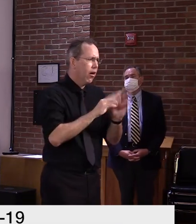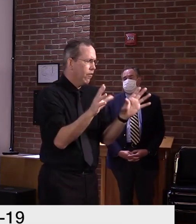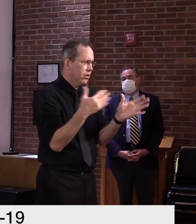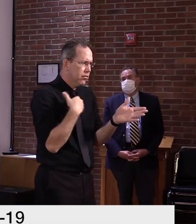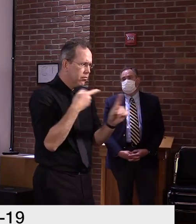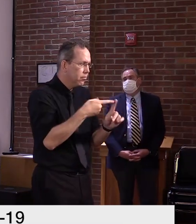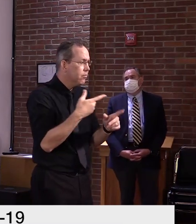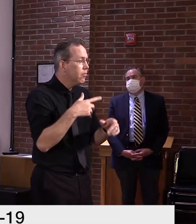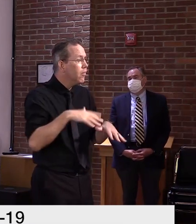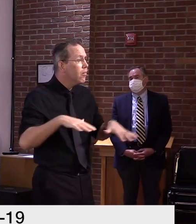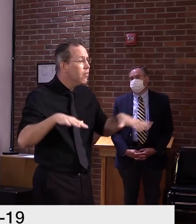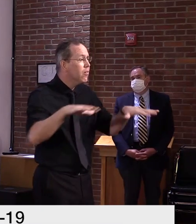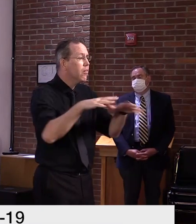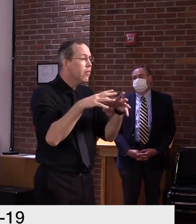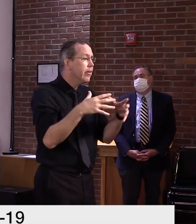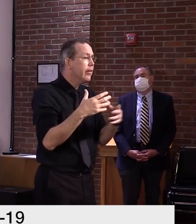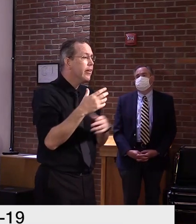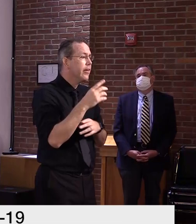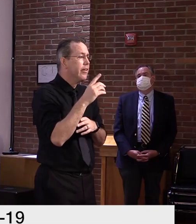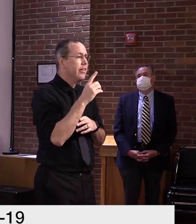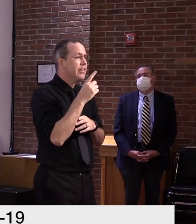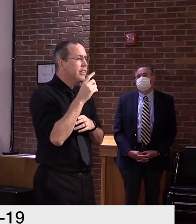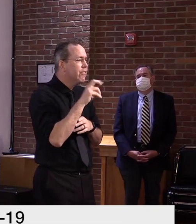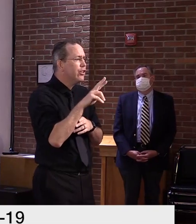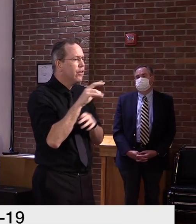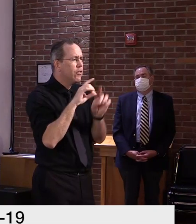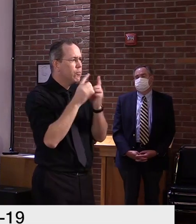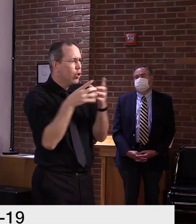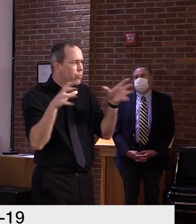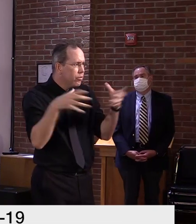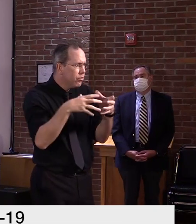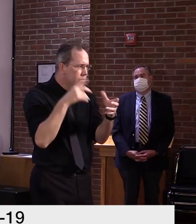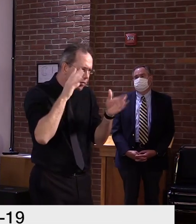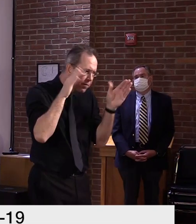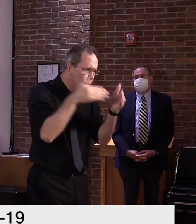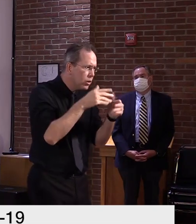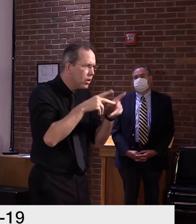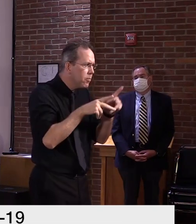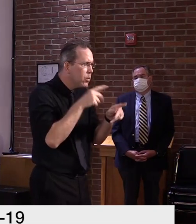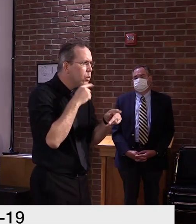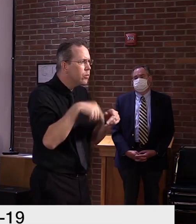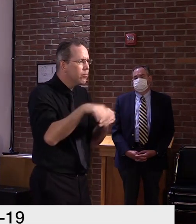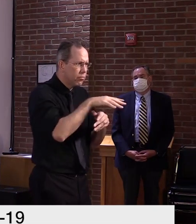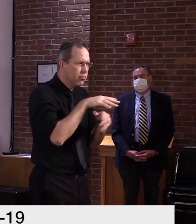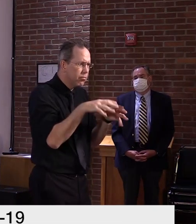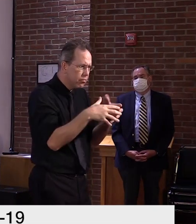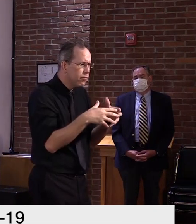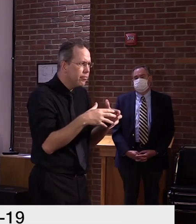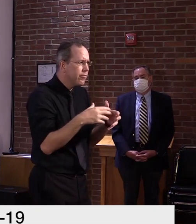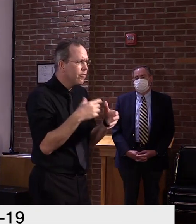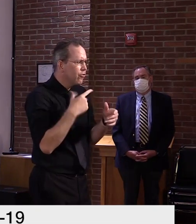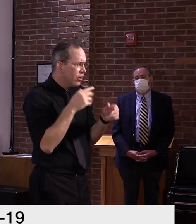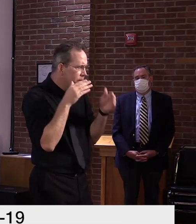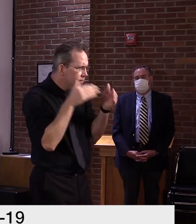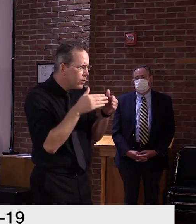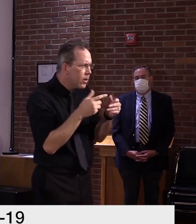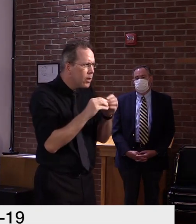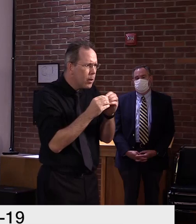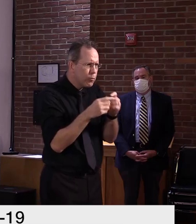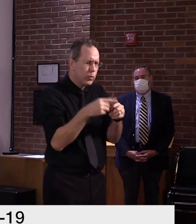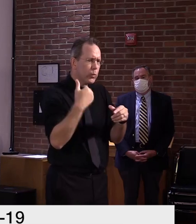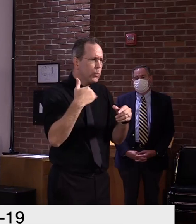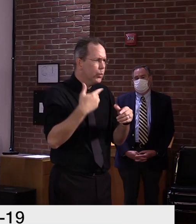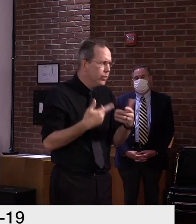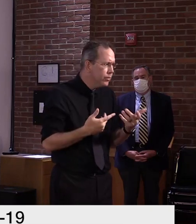and health surveillance division that is very data driven and their job is to, uh, gather and